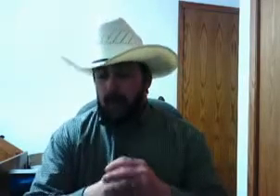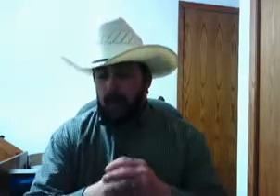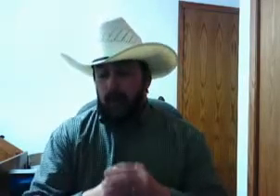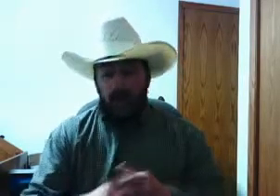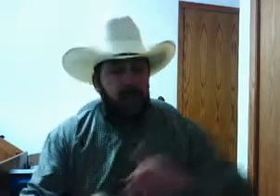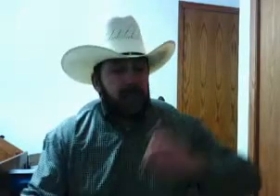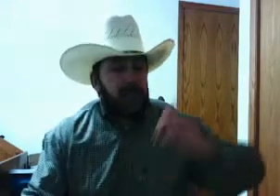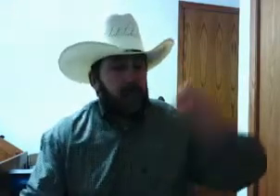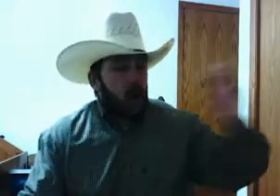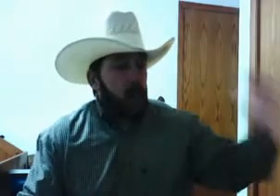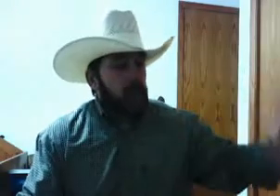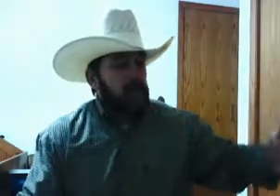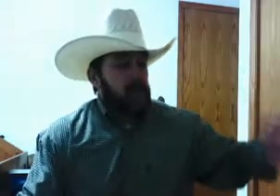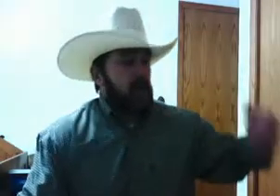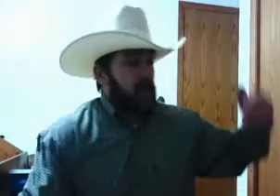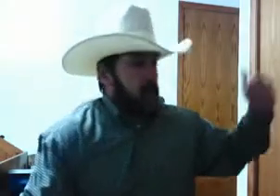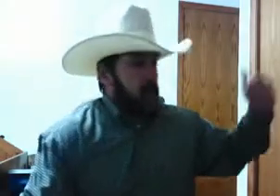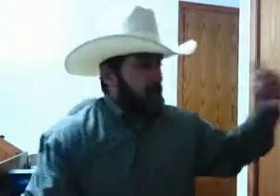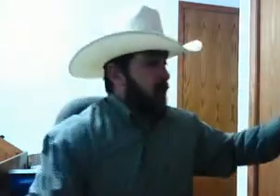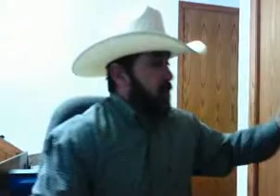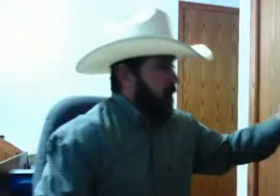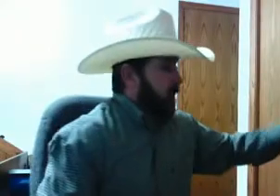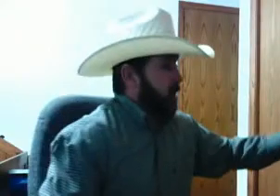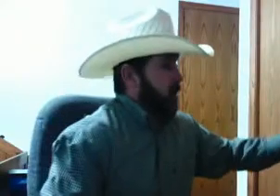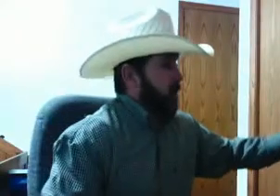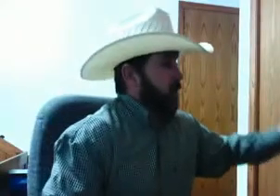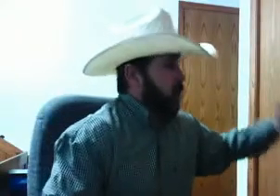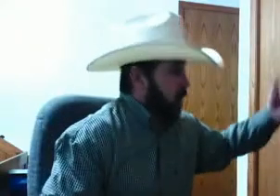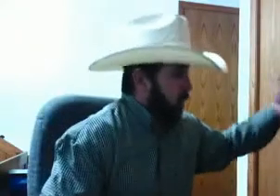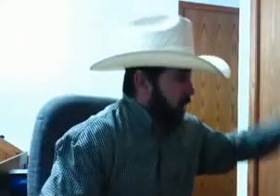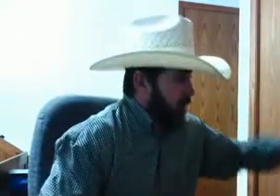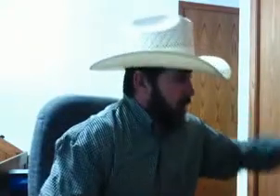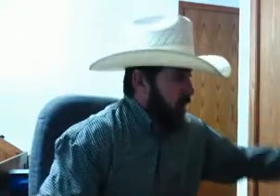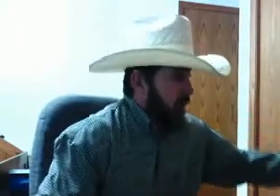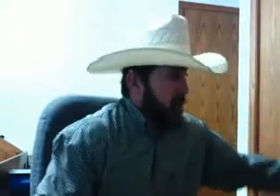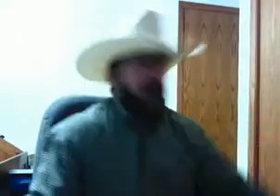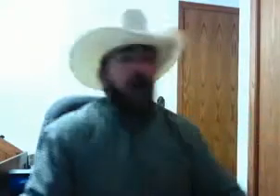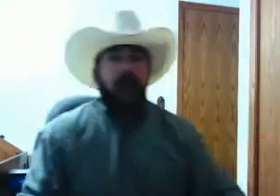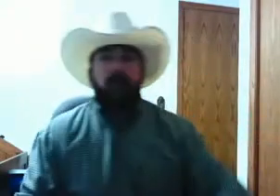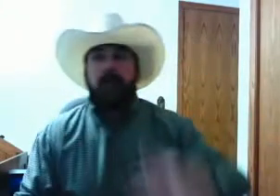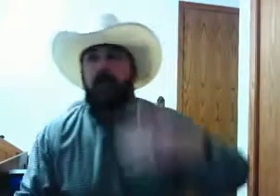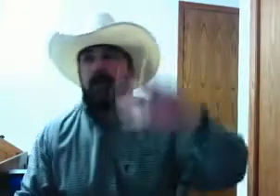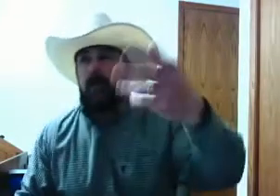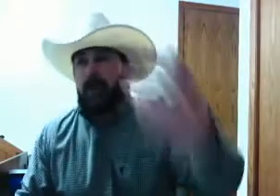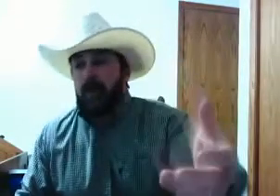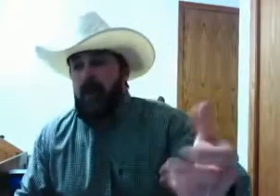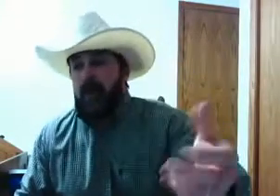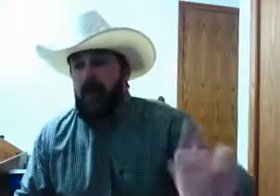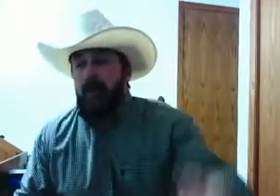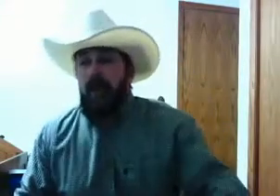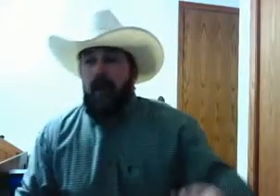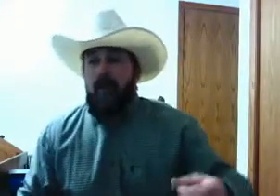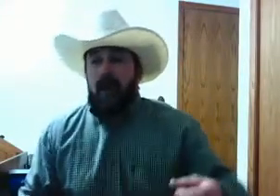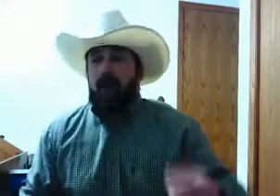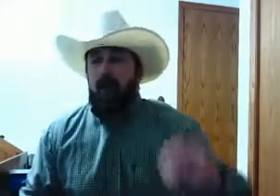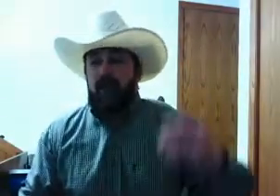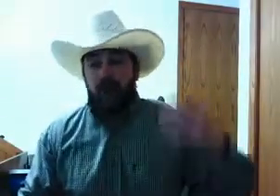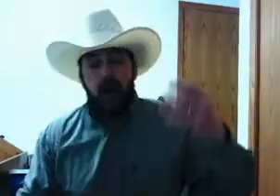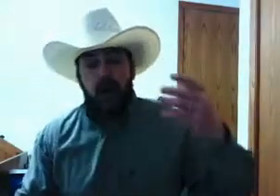When I see garbage that's getting 10,000 hits and 20,000 hits after being up there in no time, and then I preach my heart